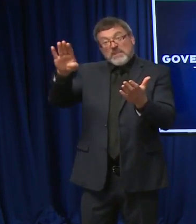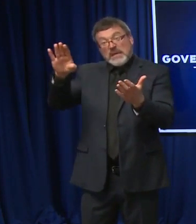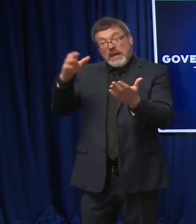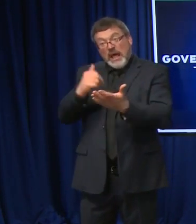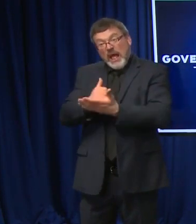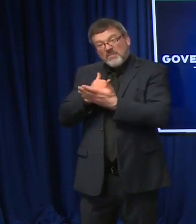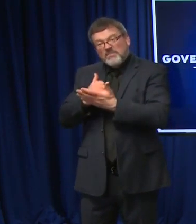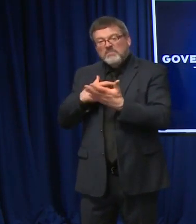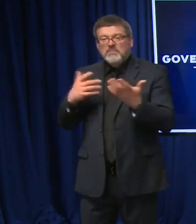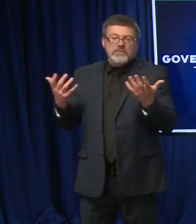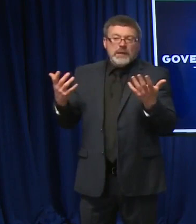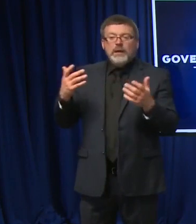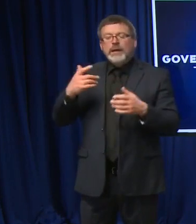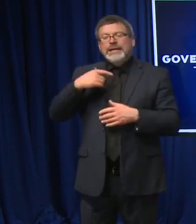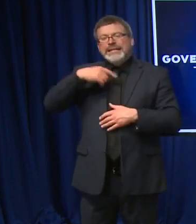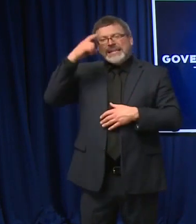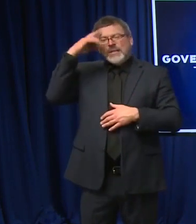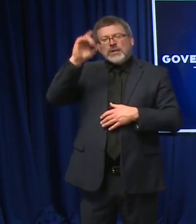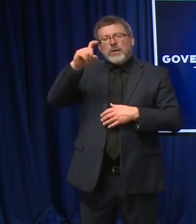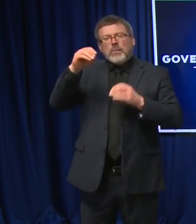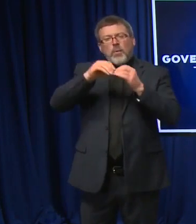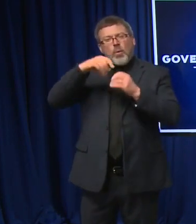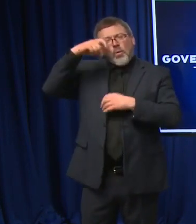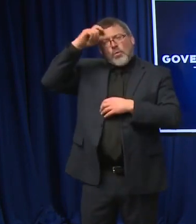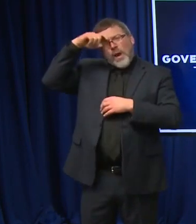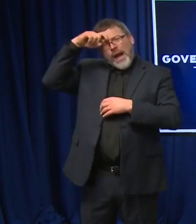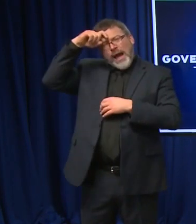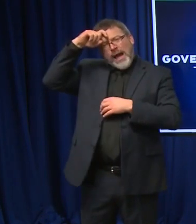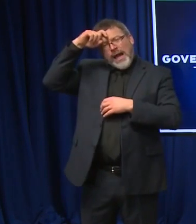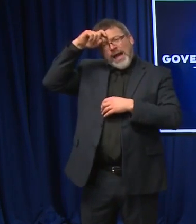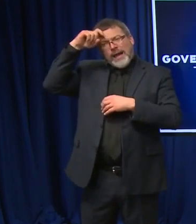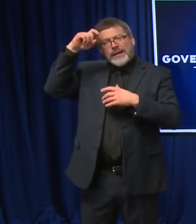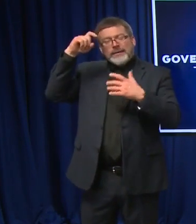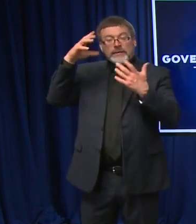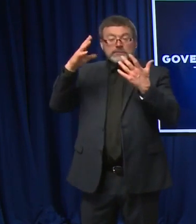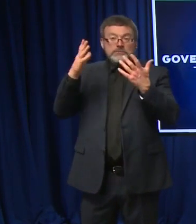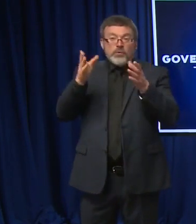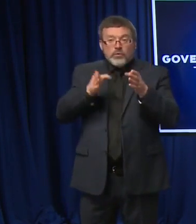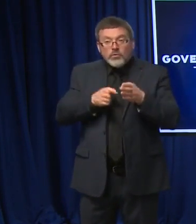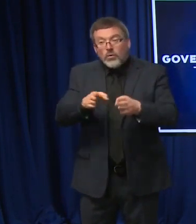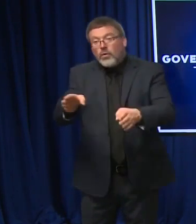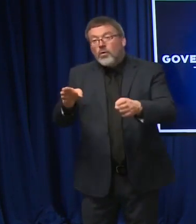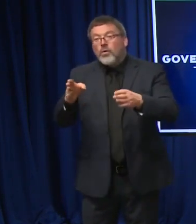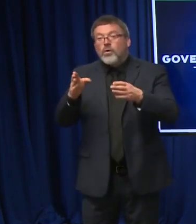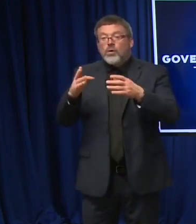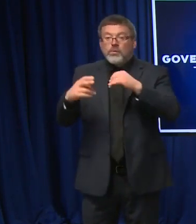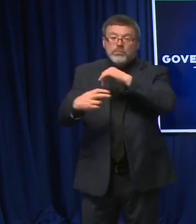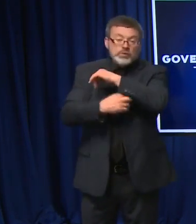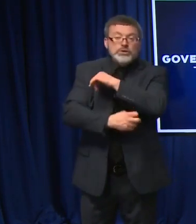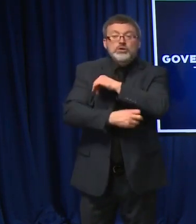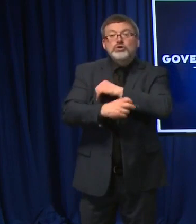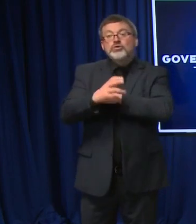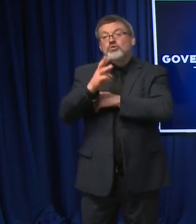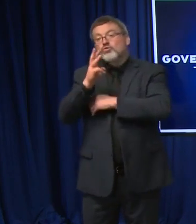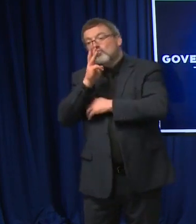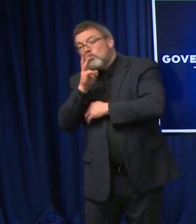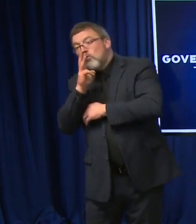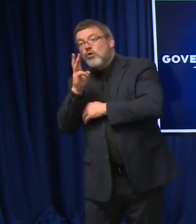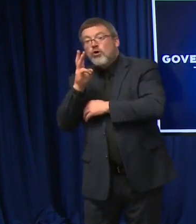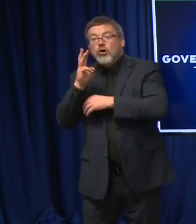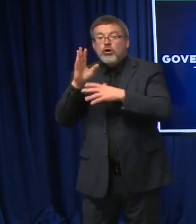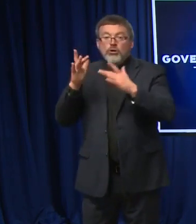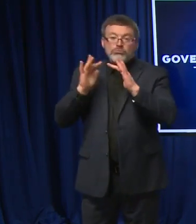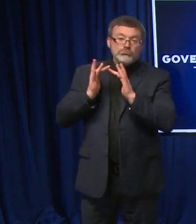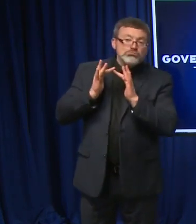whether it's on roads or bridges or clean drinking water, broadband expansion. We're already doing all of those things in New Hampshire, so we don't have to reinvent the wheel or